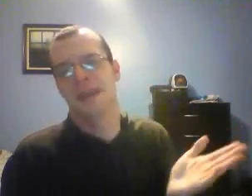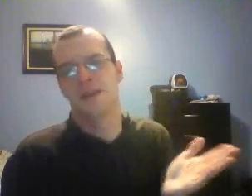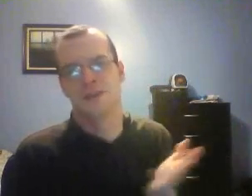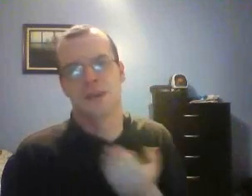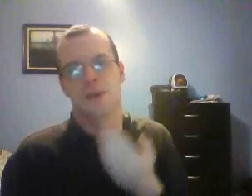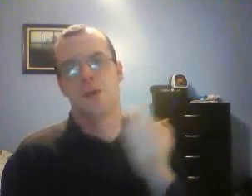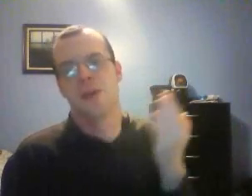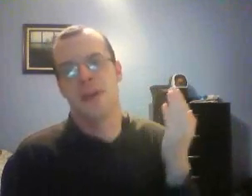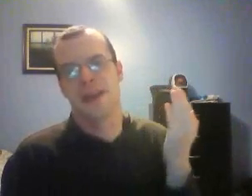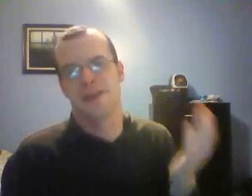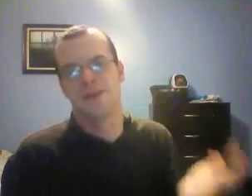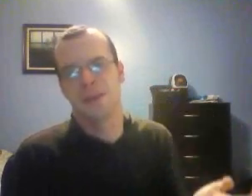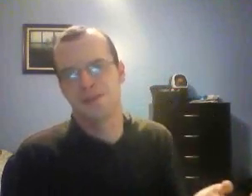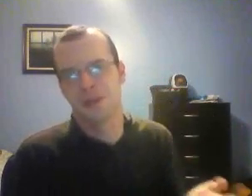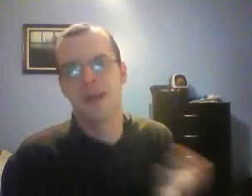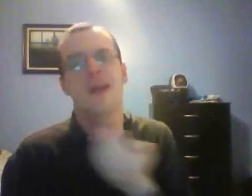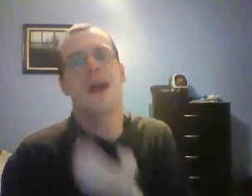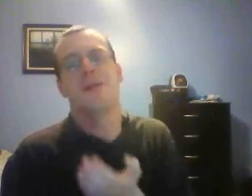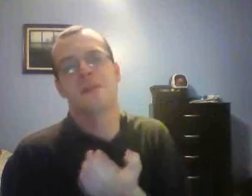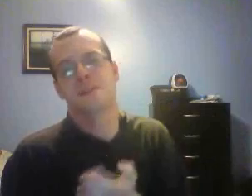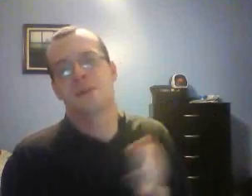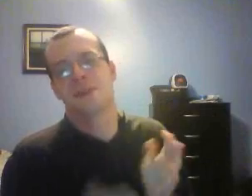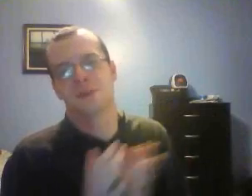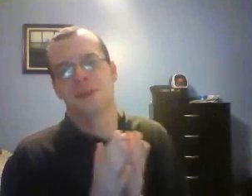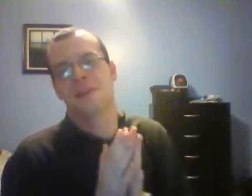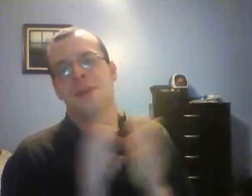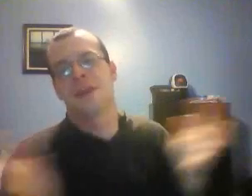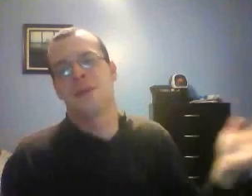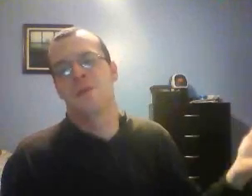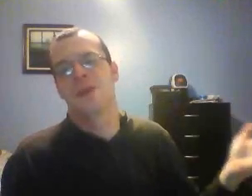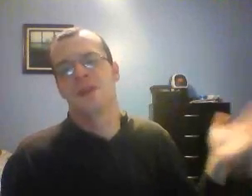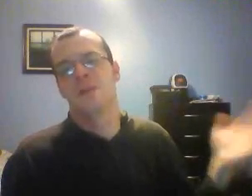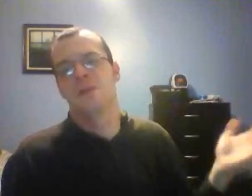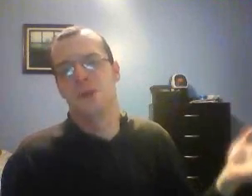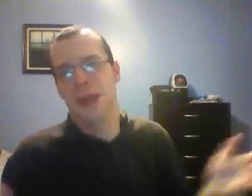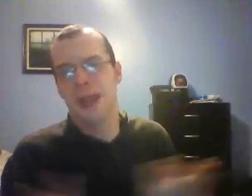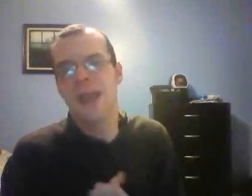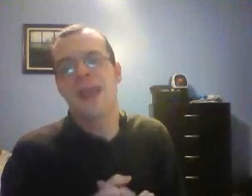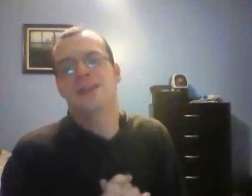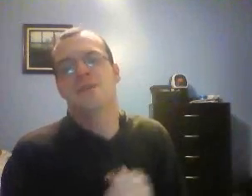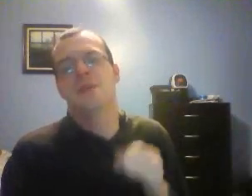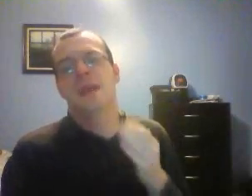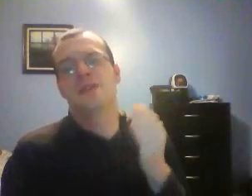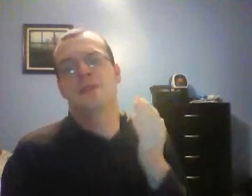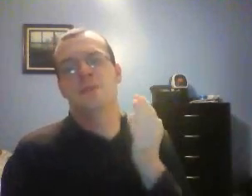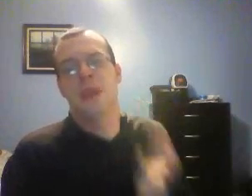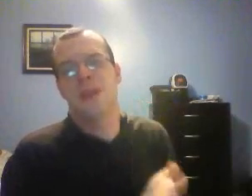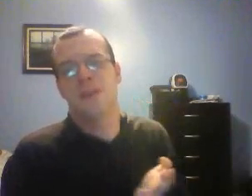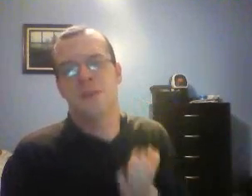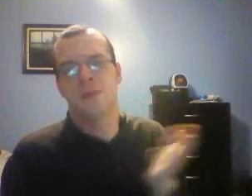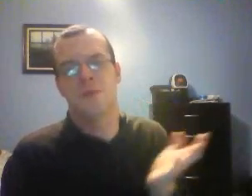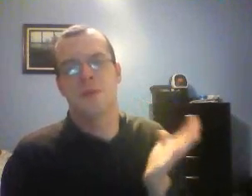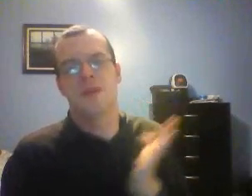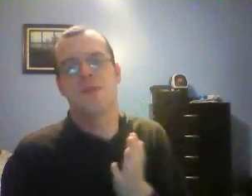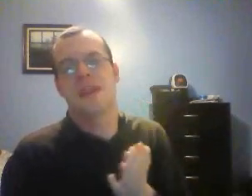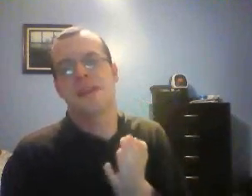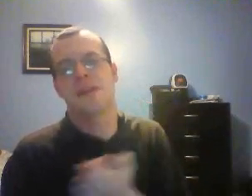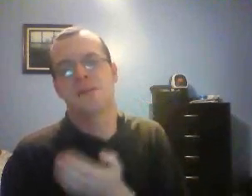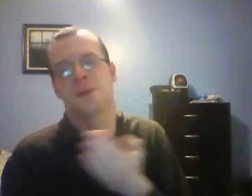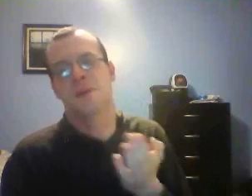talents that are going to be actually featured on this series. So he's going to be out of pulling double duty, as I would imagine many of the WWE UK talents are